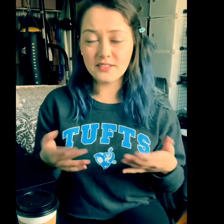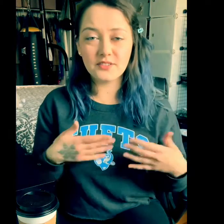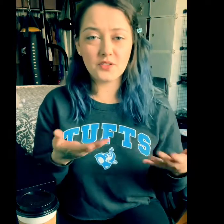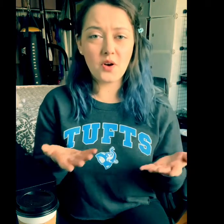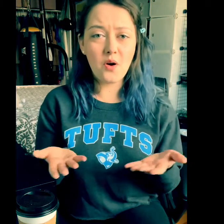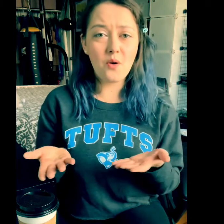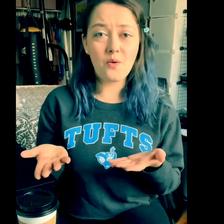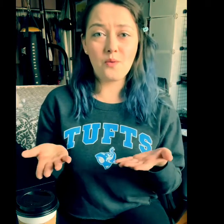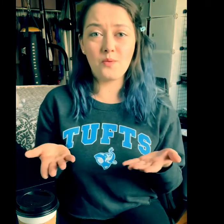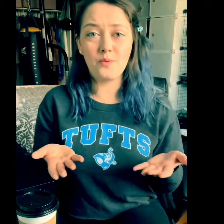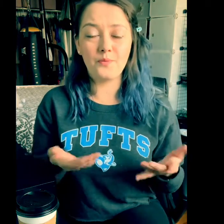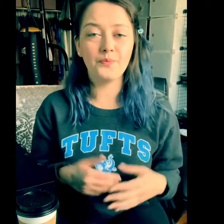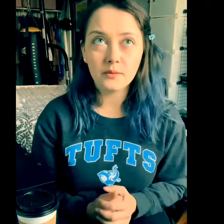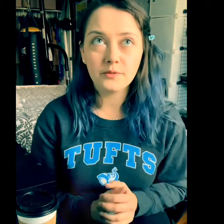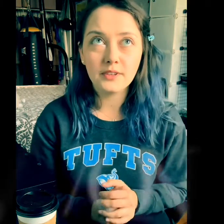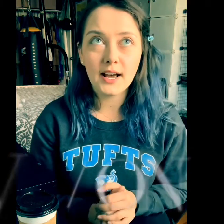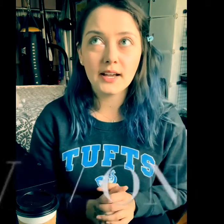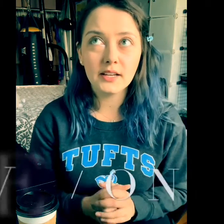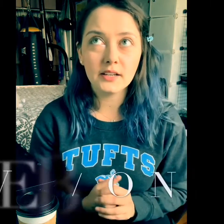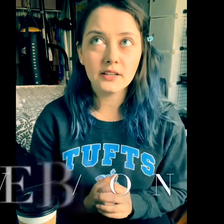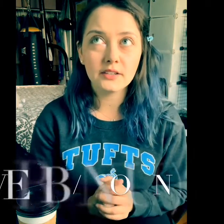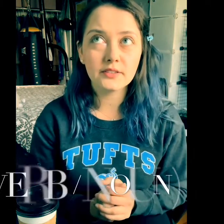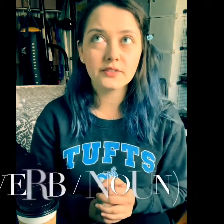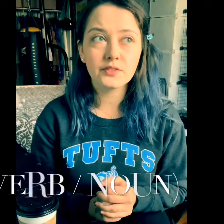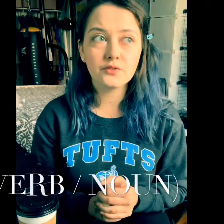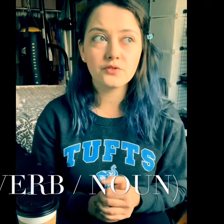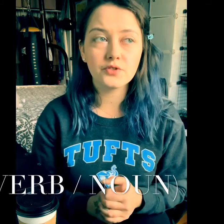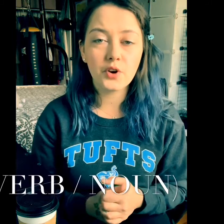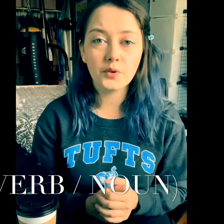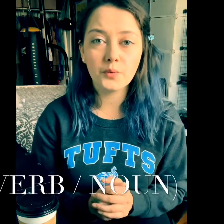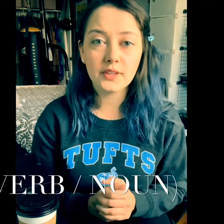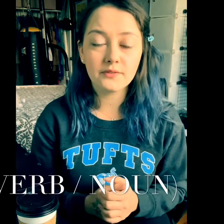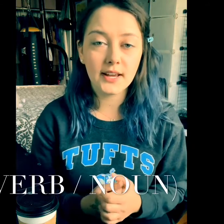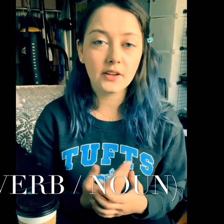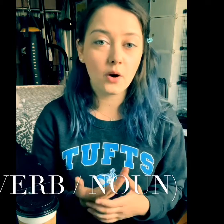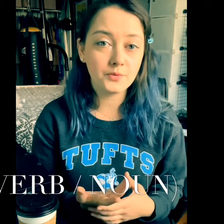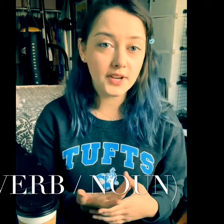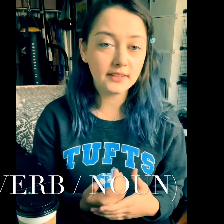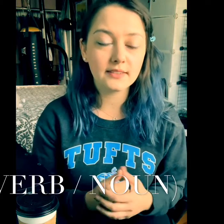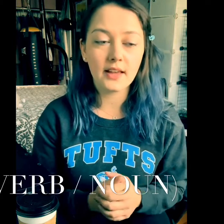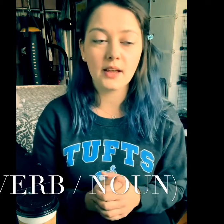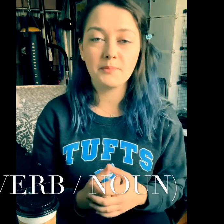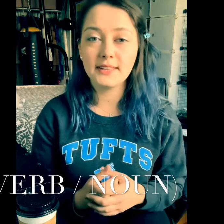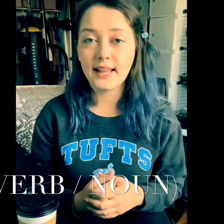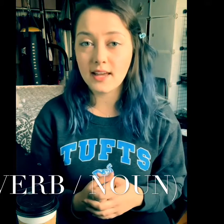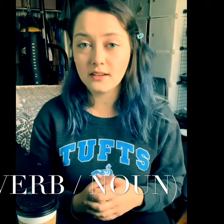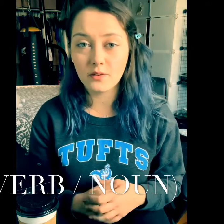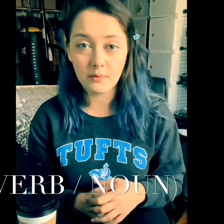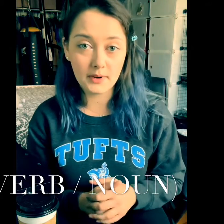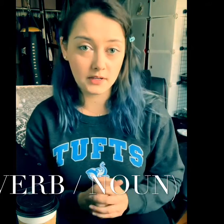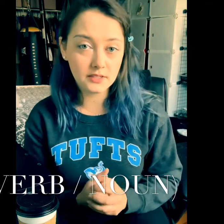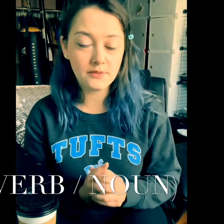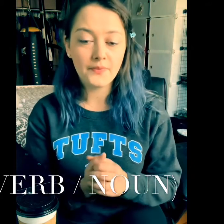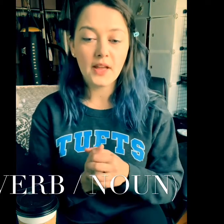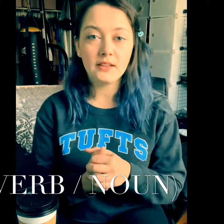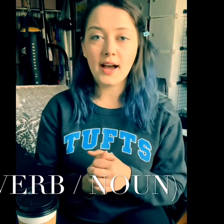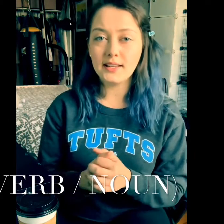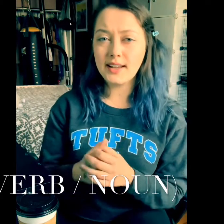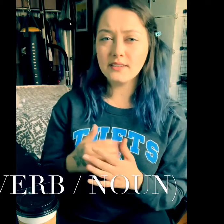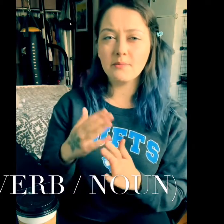So And fly is shown with flying objects Like a plane or a bird I like the